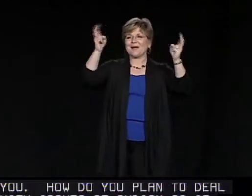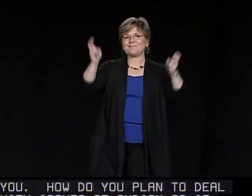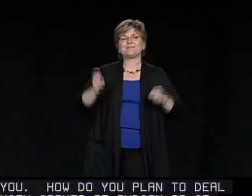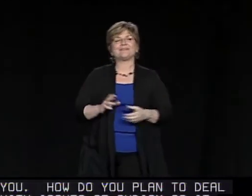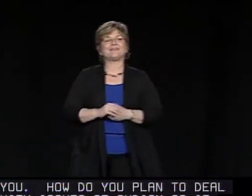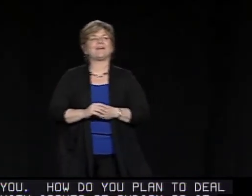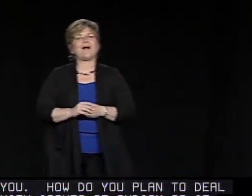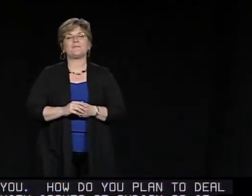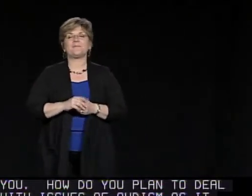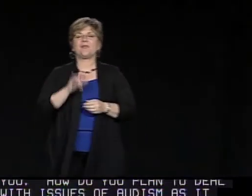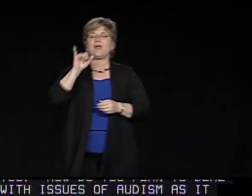That's a good topic.